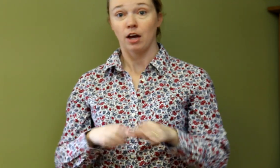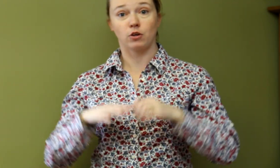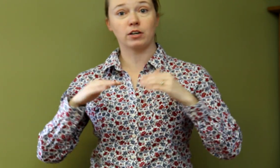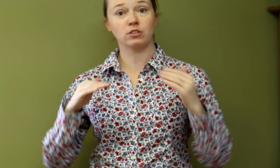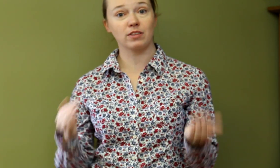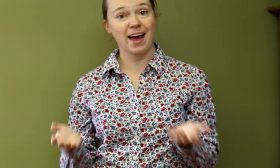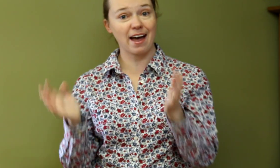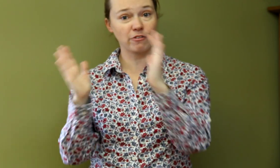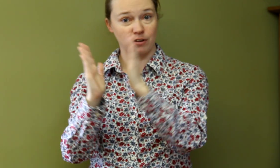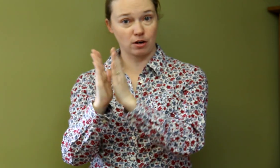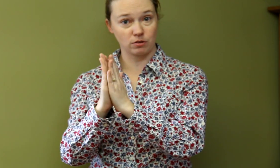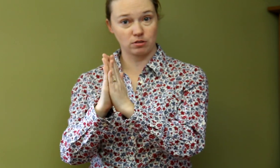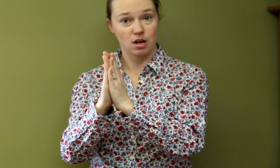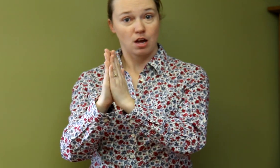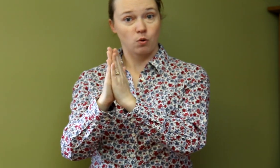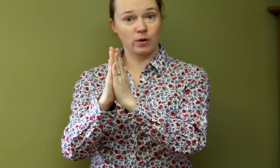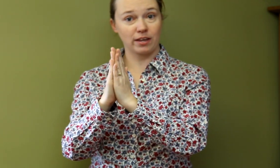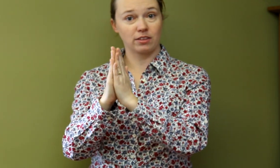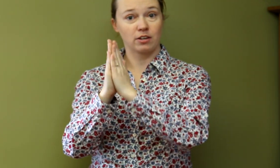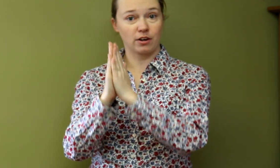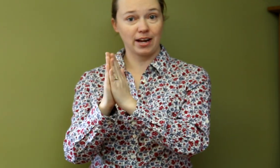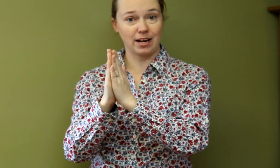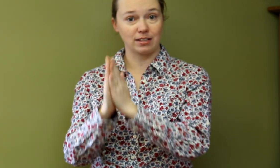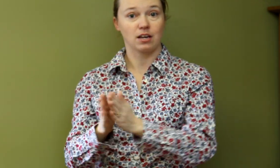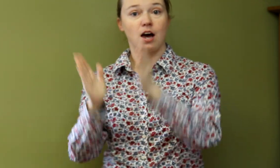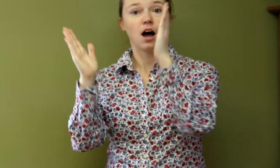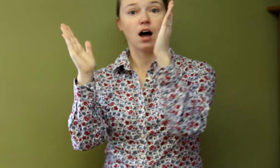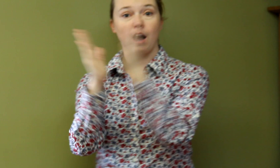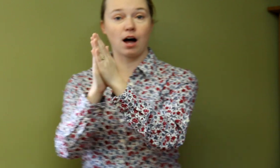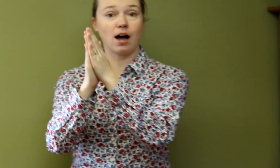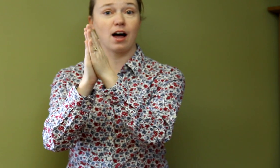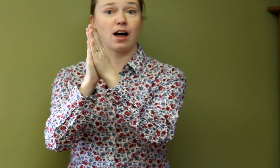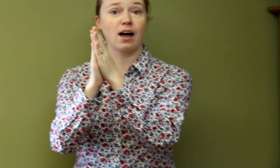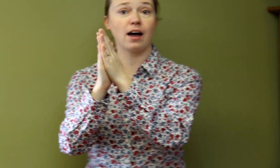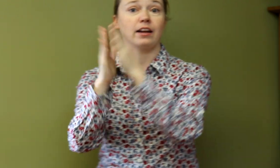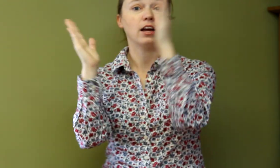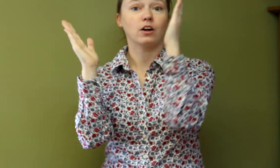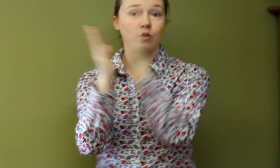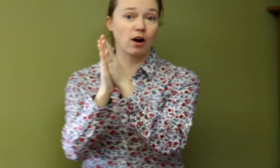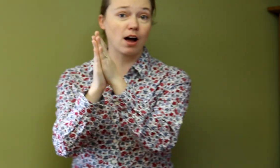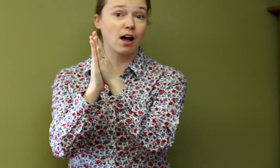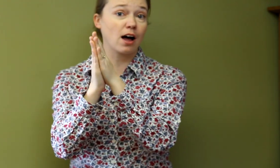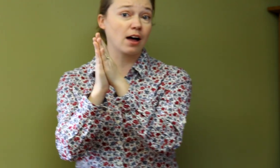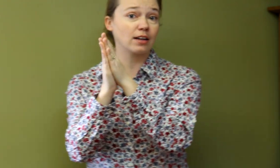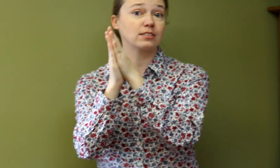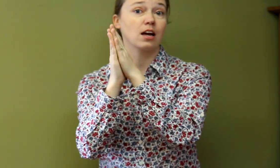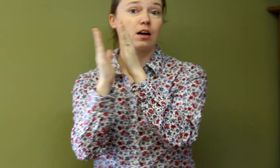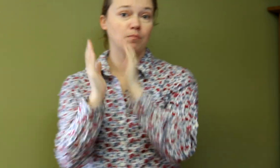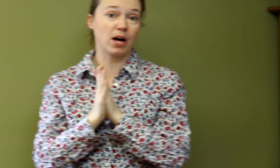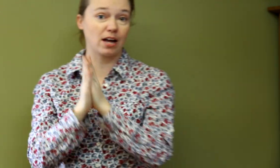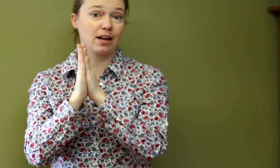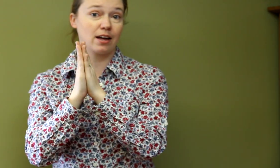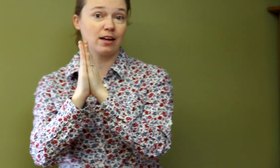you can do the half notes with your hands. Hot, cross, buns.